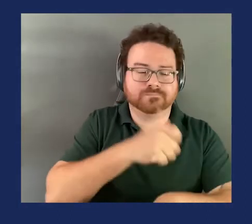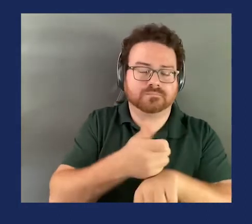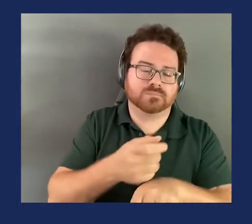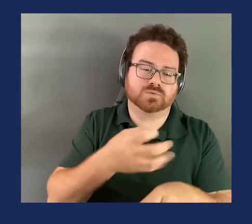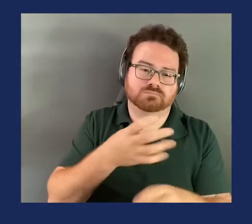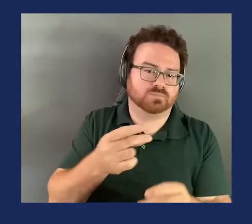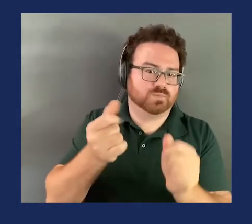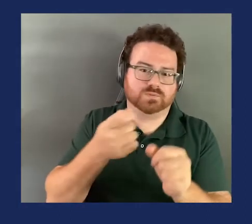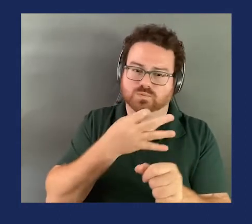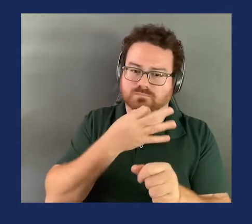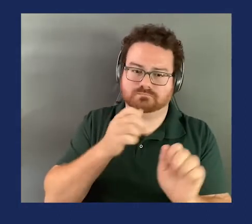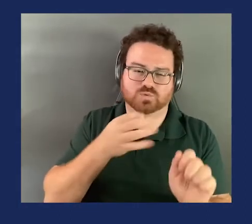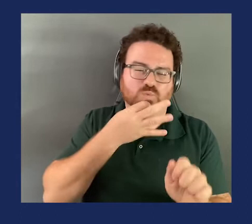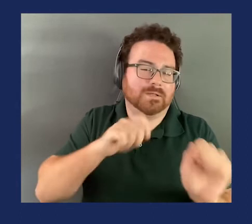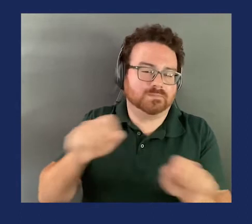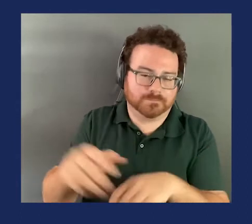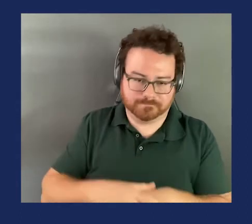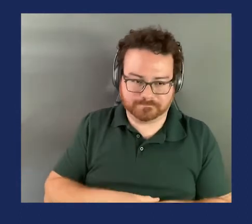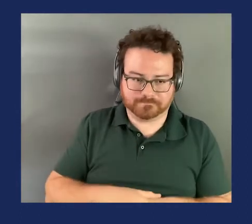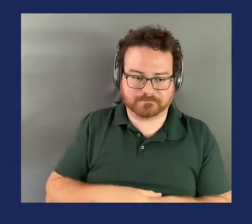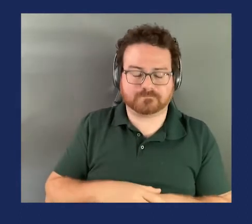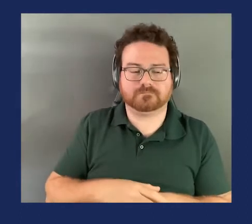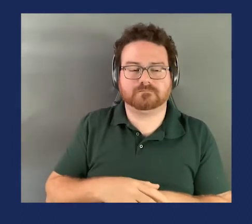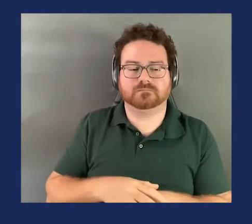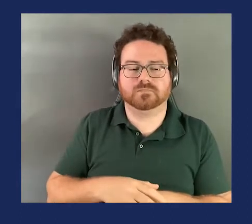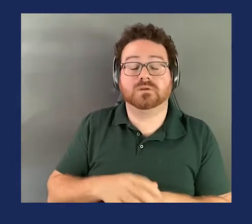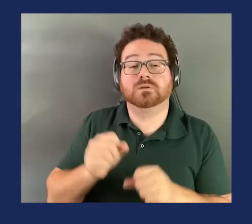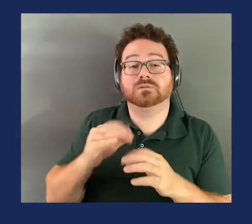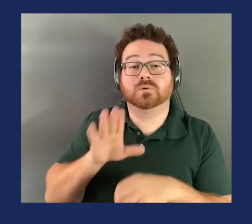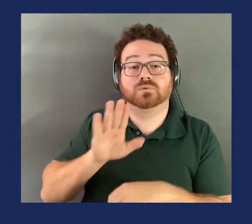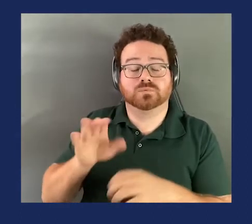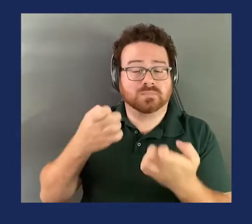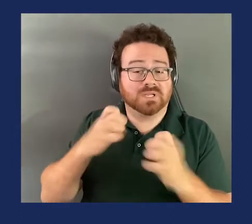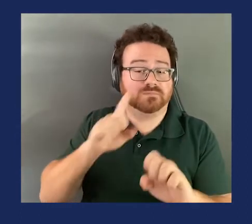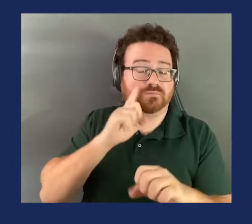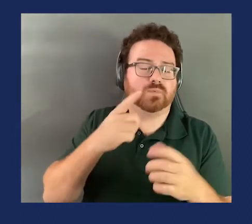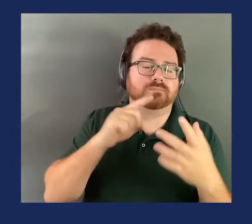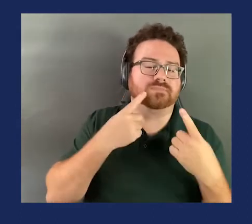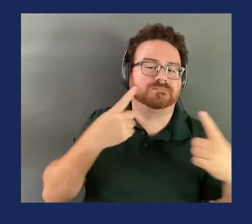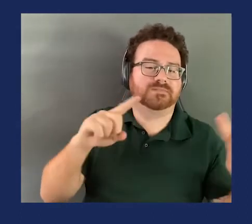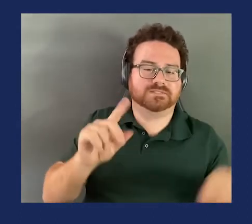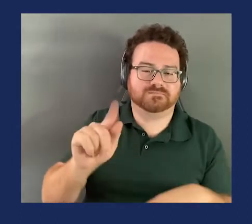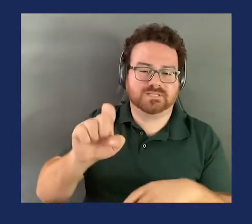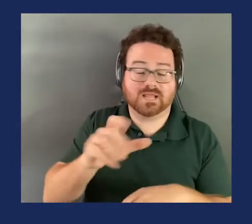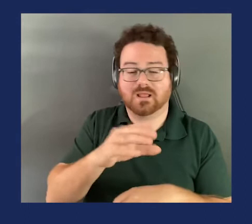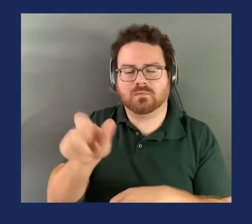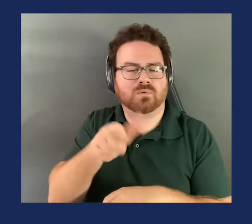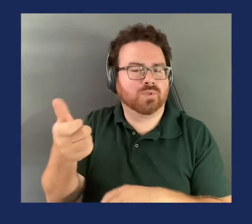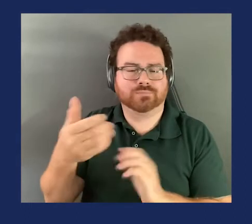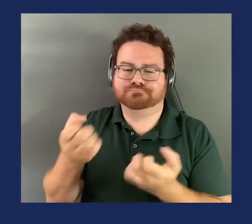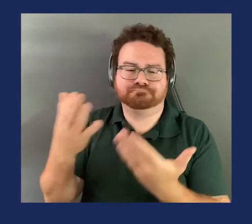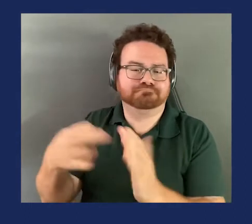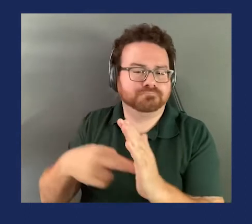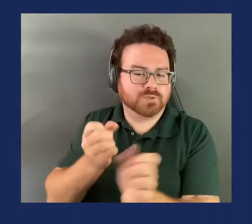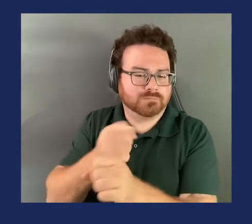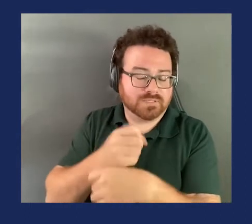practicable. Supporting your efforts to shorten the effective dates on other and other proposed proposed rulemaking and to see